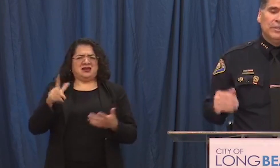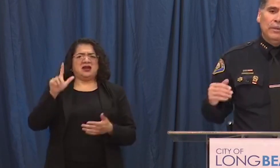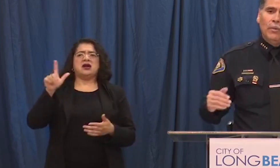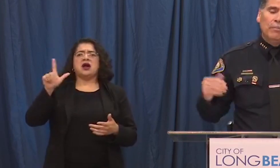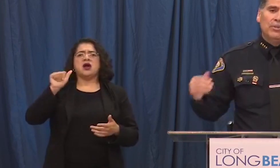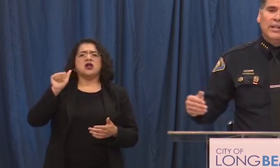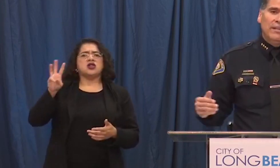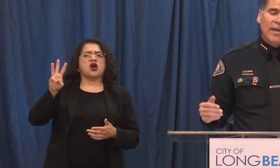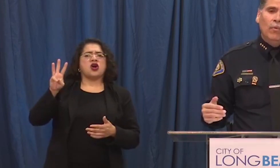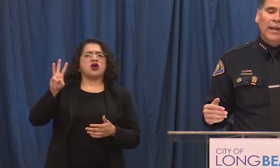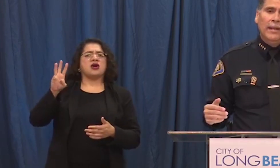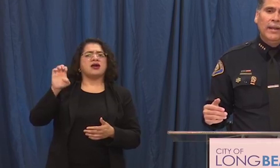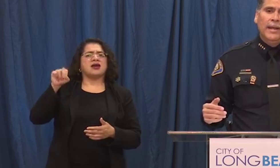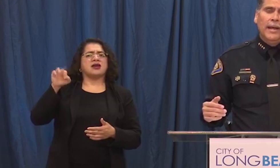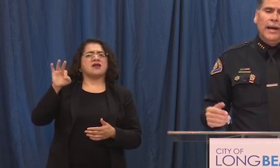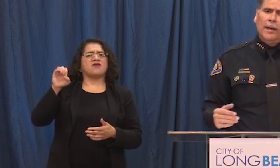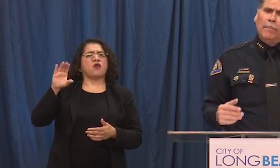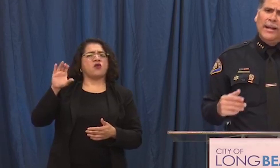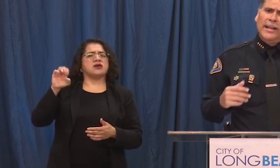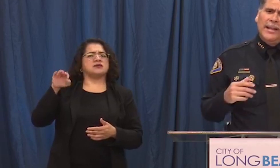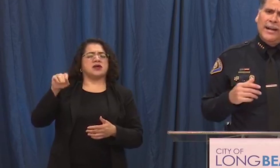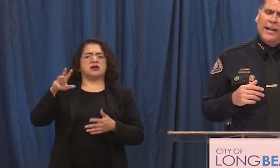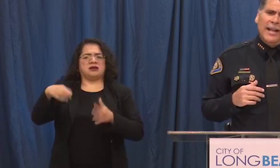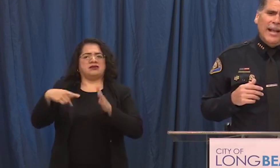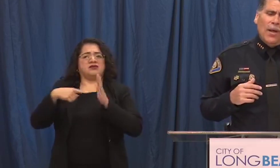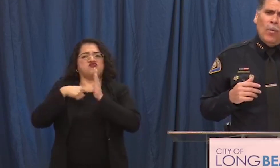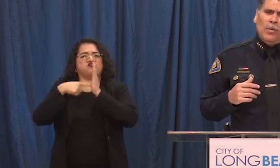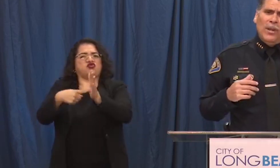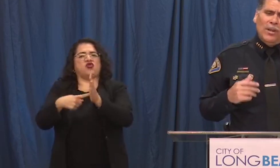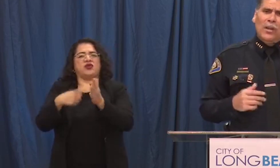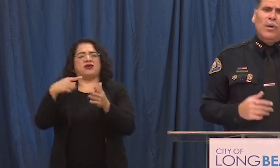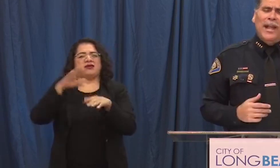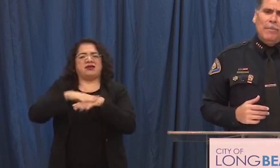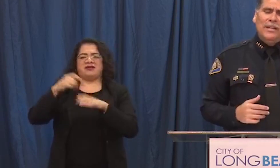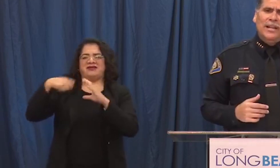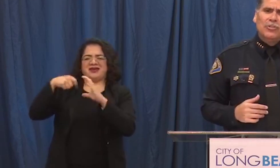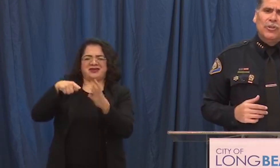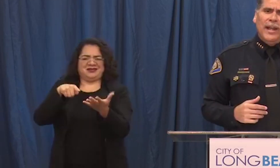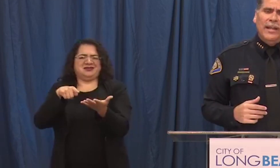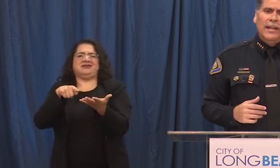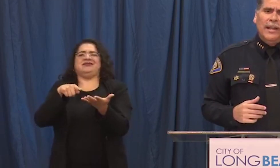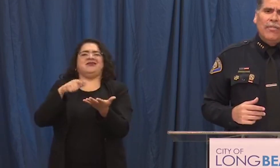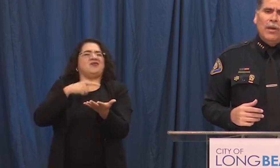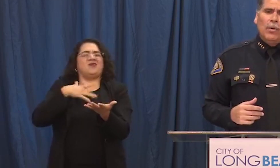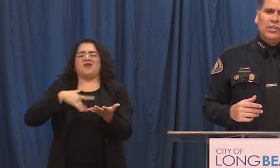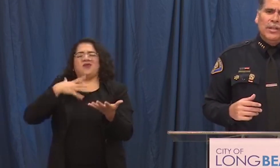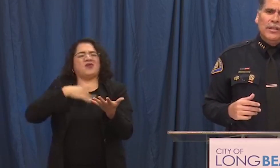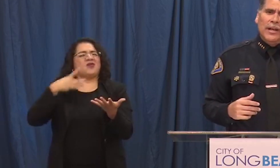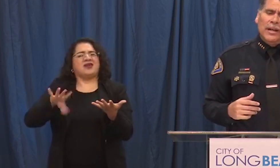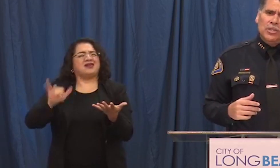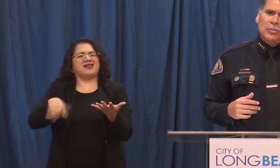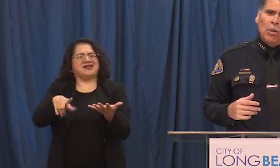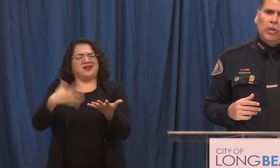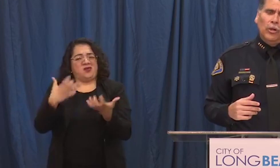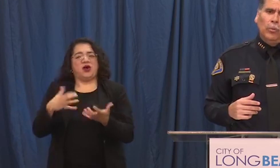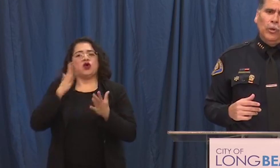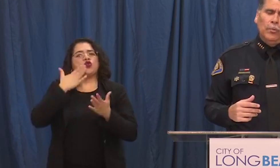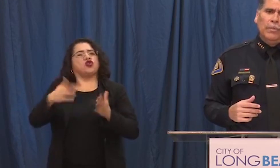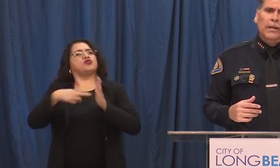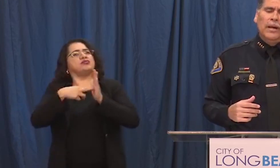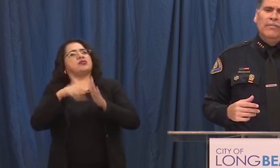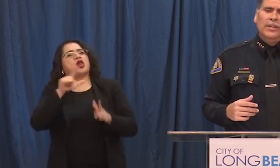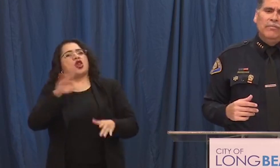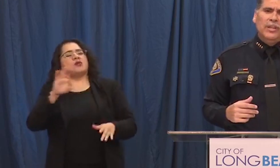enforcement to be represented that way uh but uh when we look at what happened yesterday there was a smaller